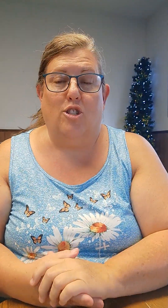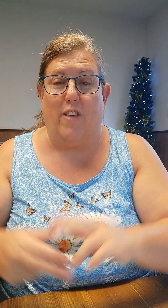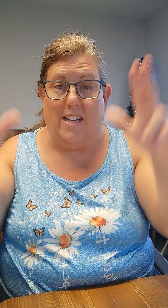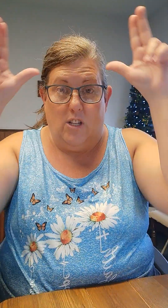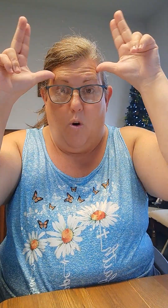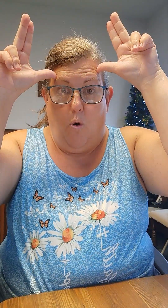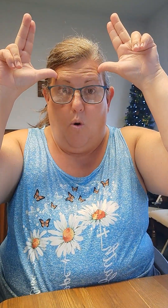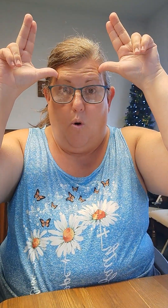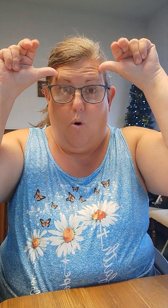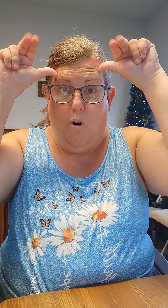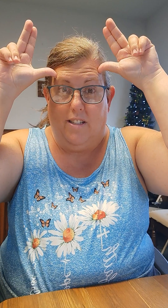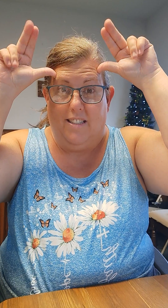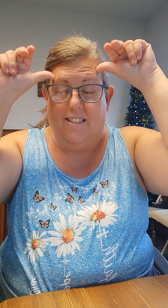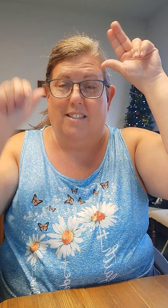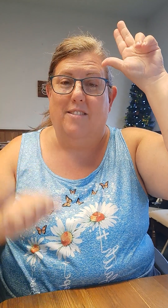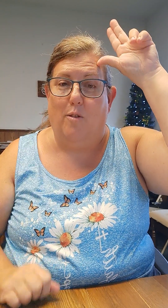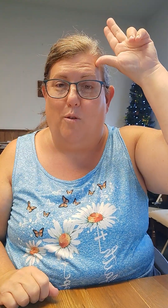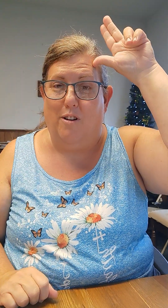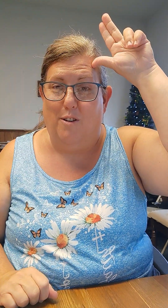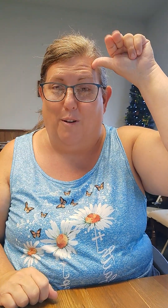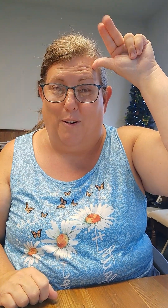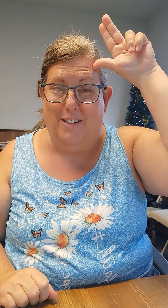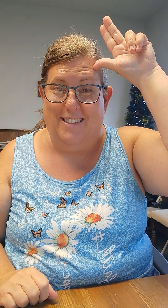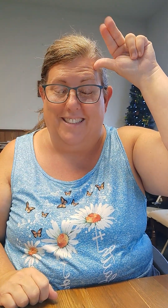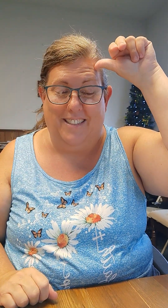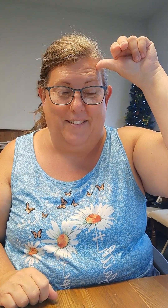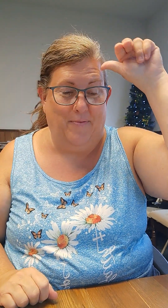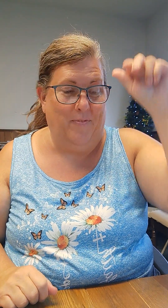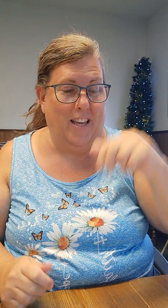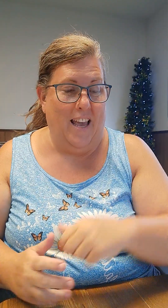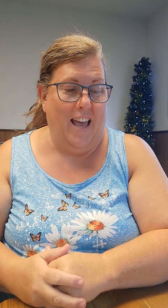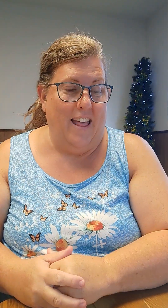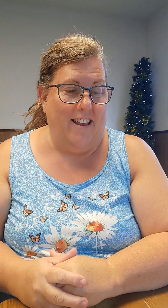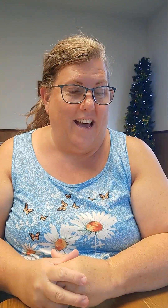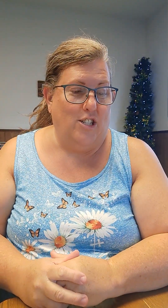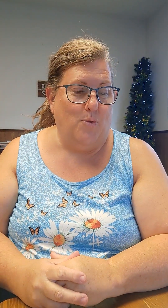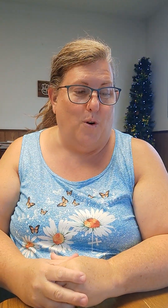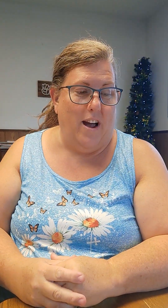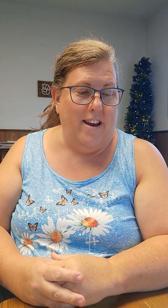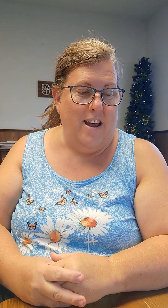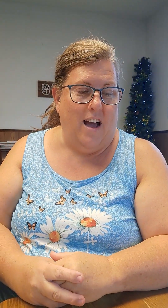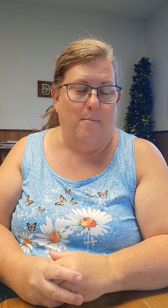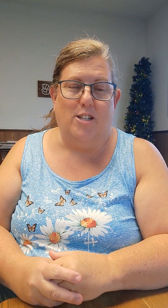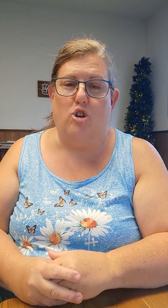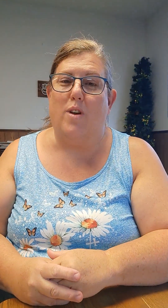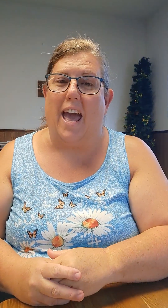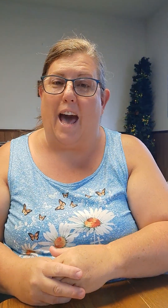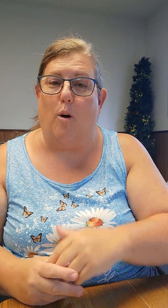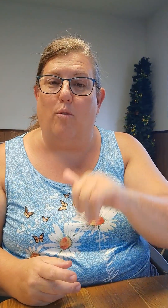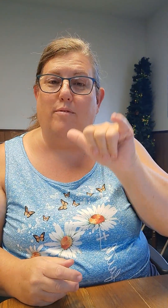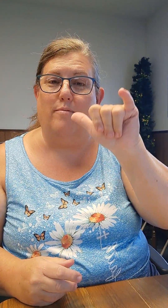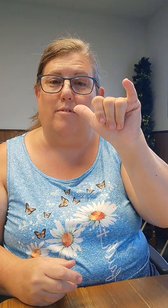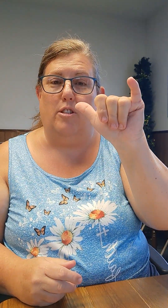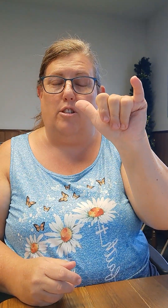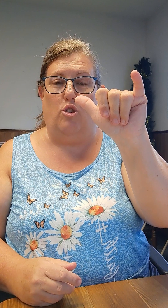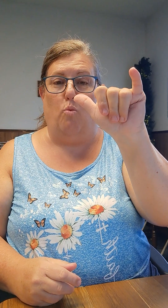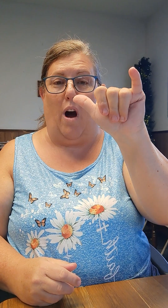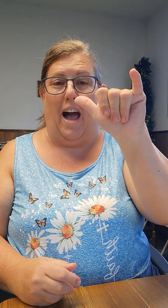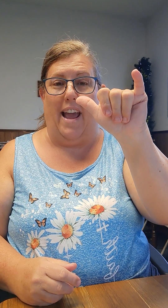so that's horse or horse. The next one, let's do cow. Do Y.